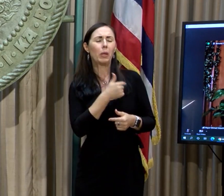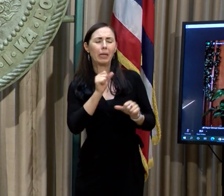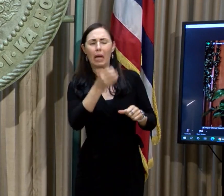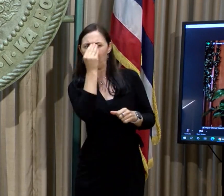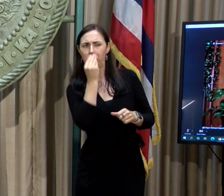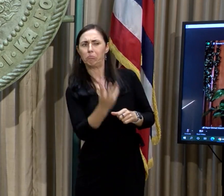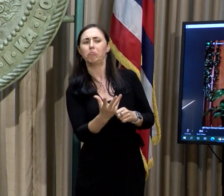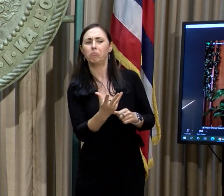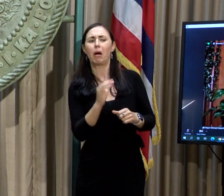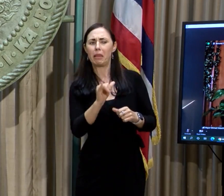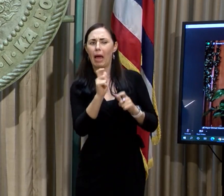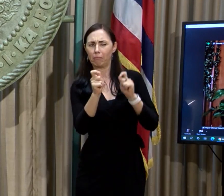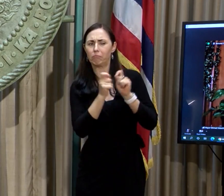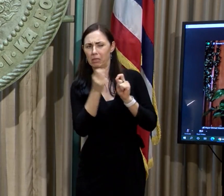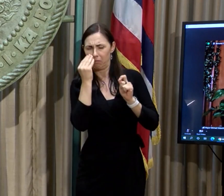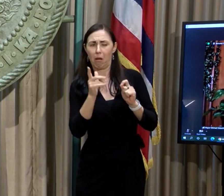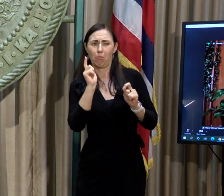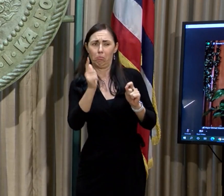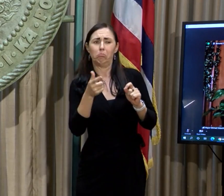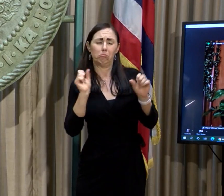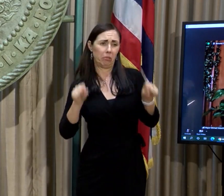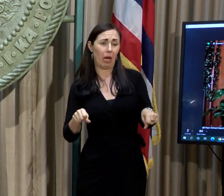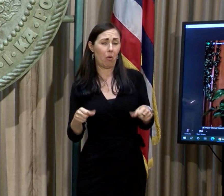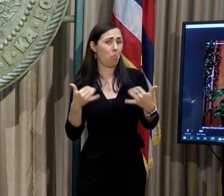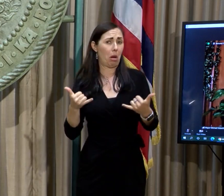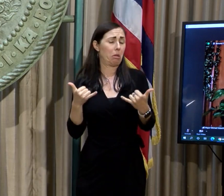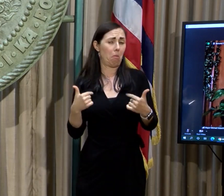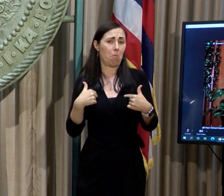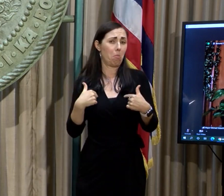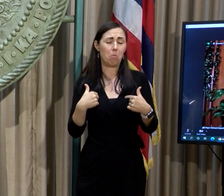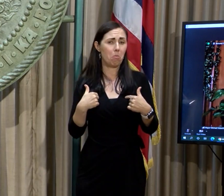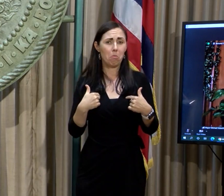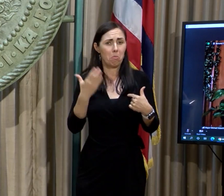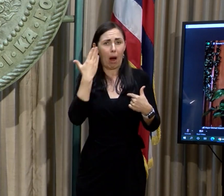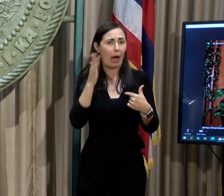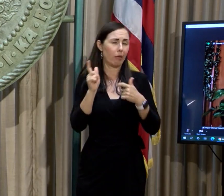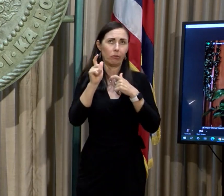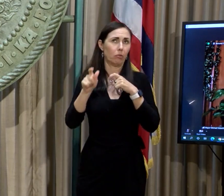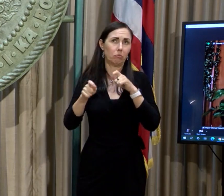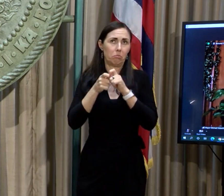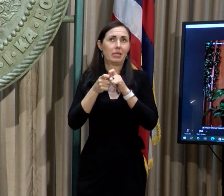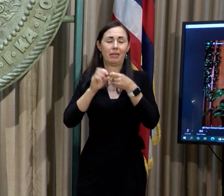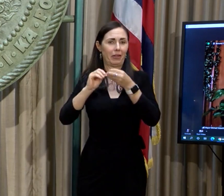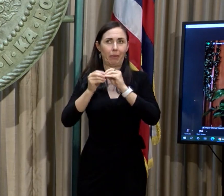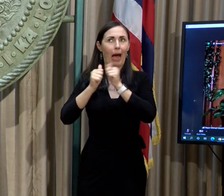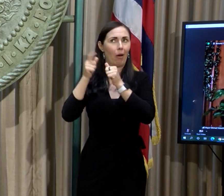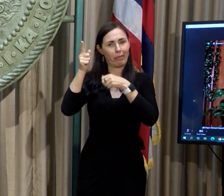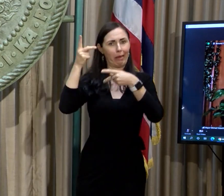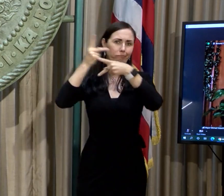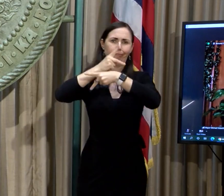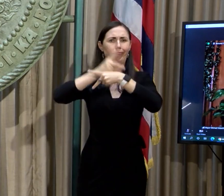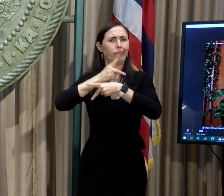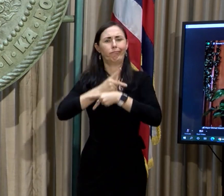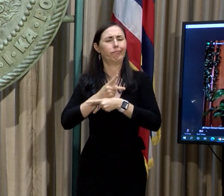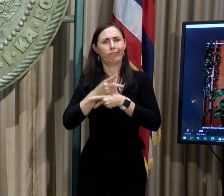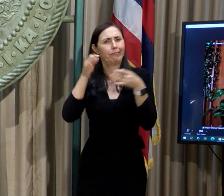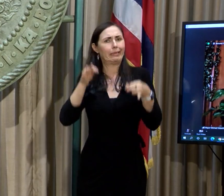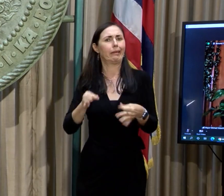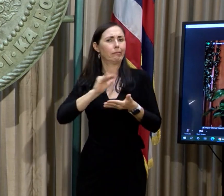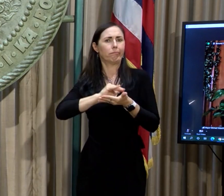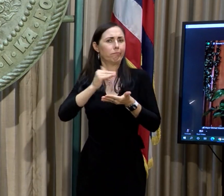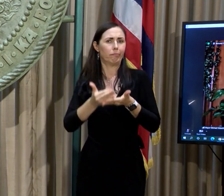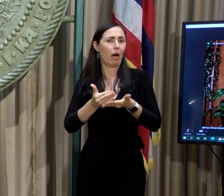get you that details. I don't have the specific calculations that was used at that